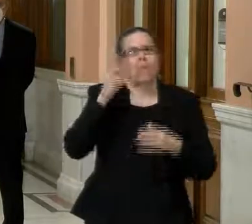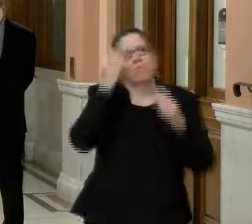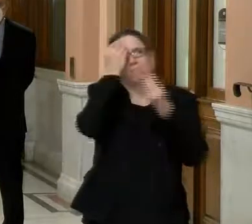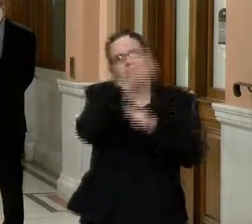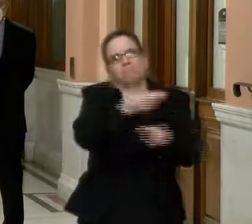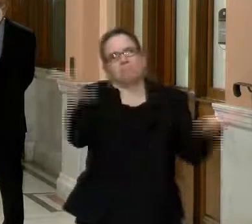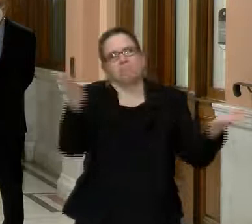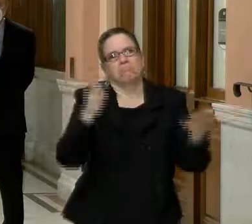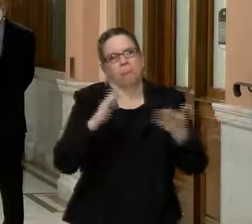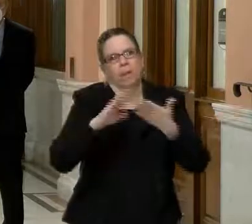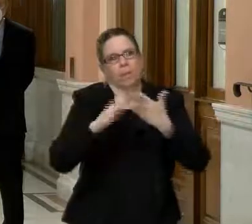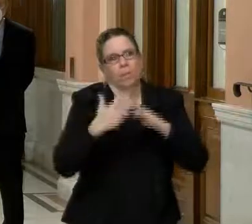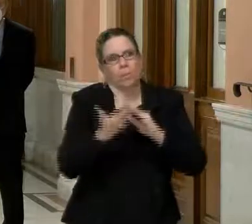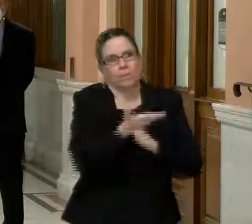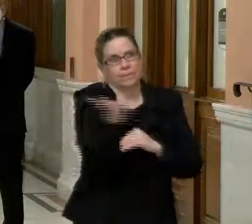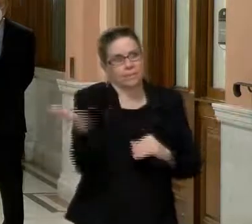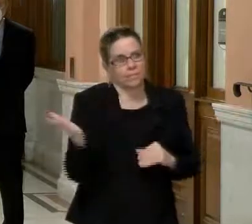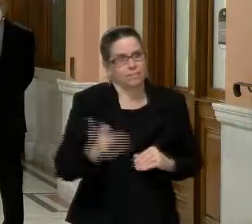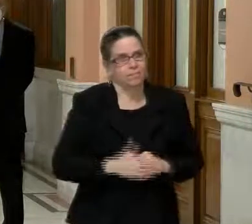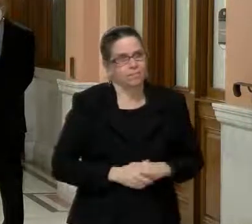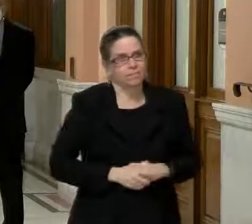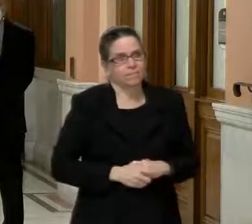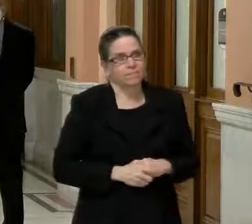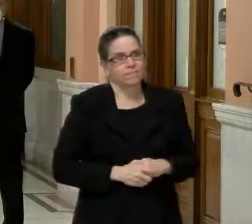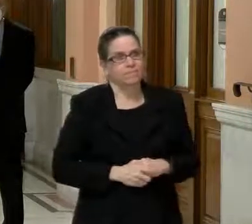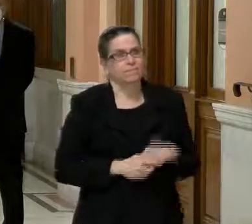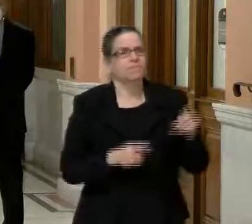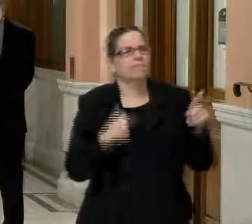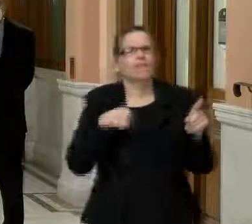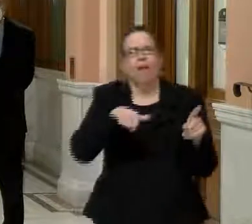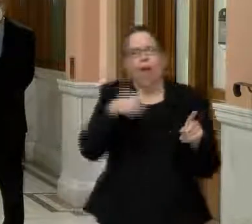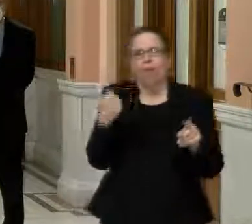say where we're going to be. And just one more question with Dr. Hirsch.